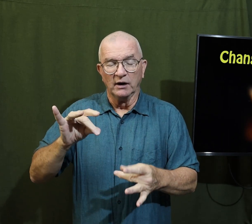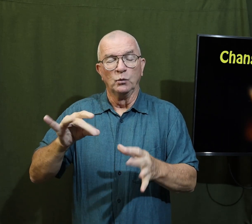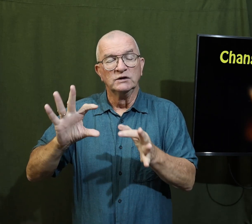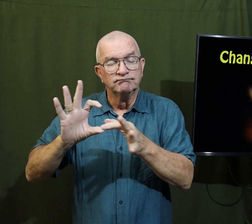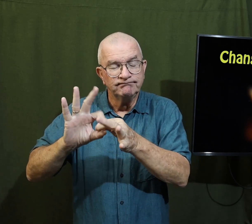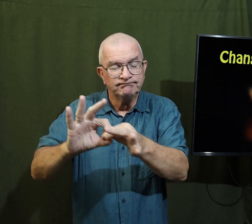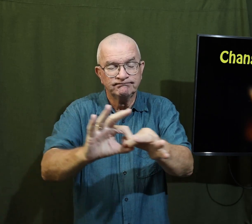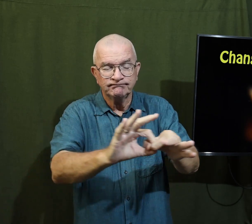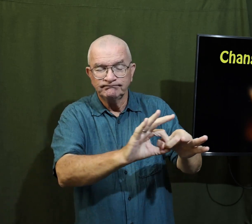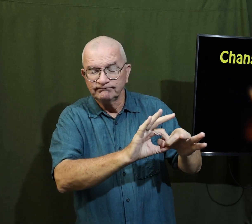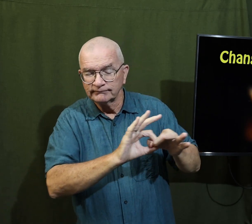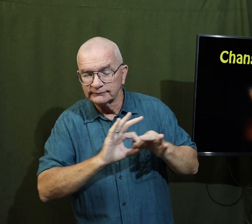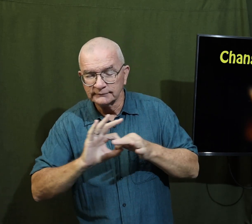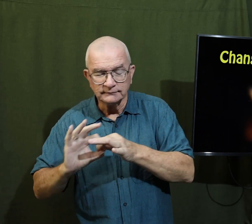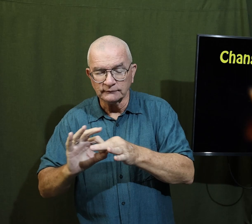would unite us